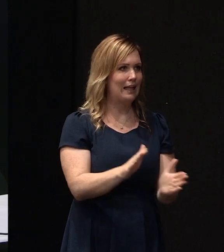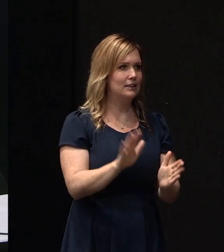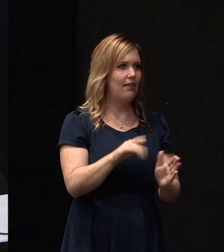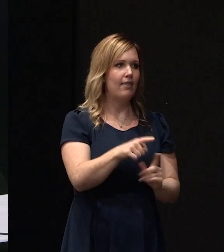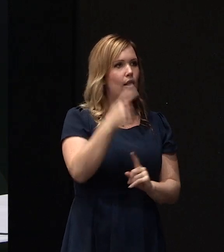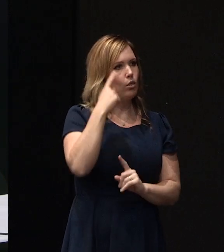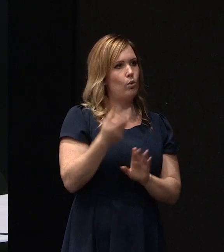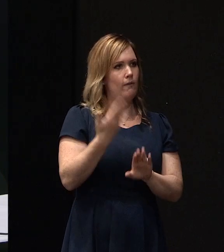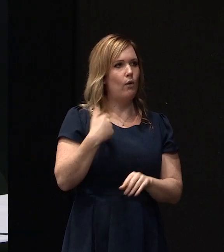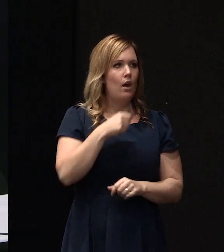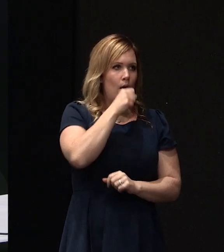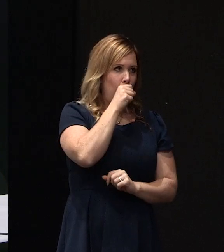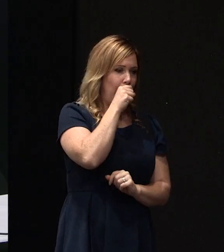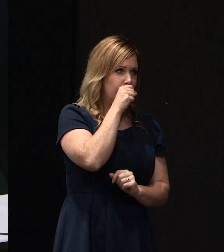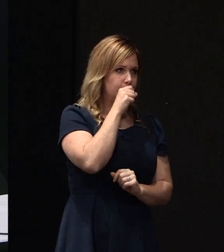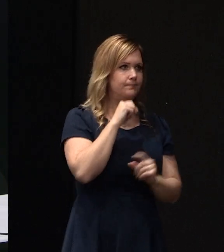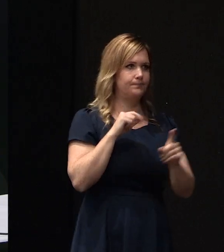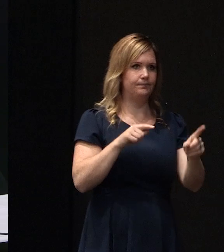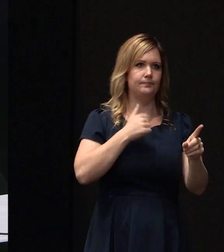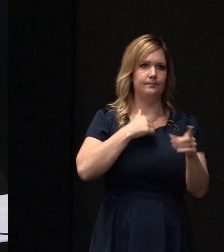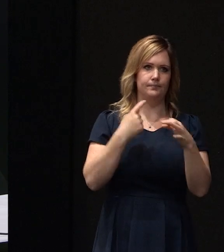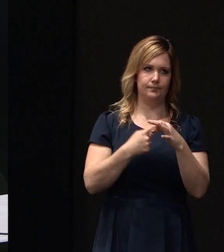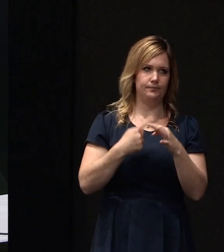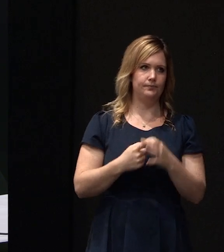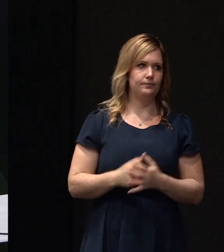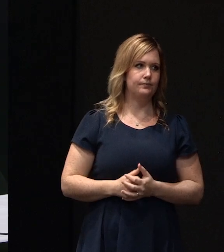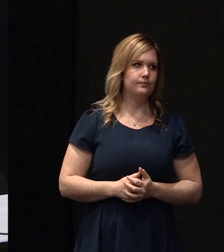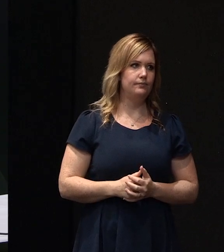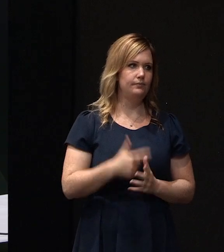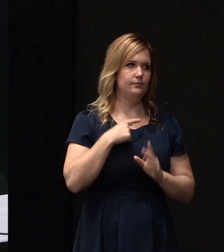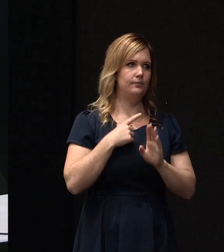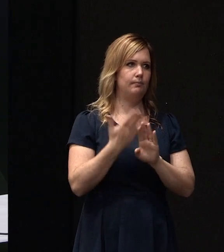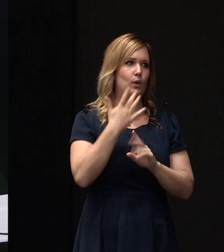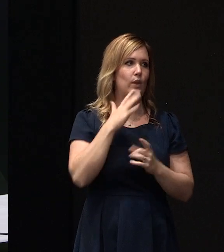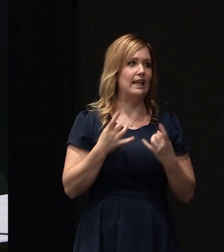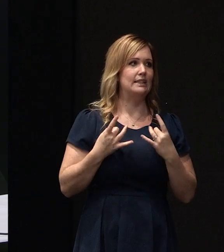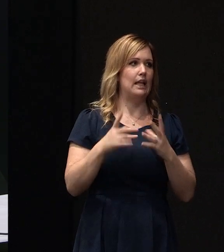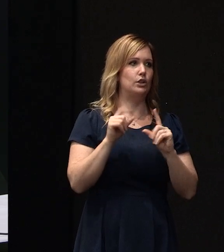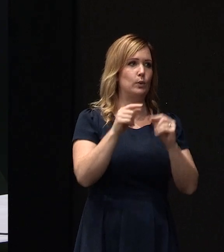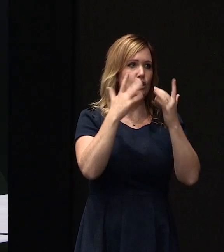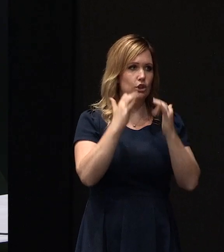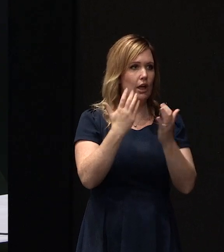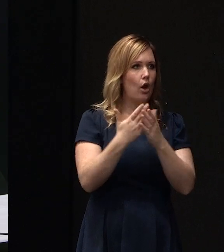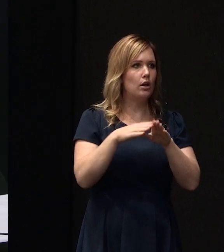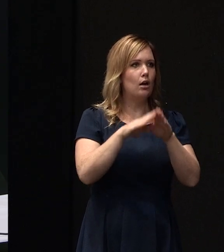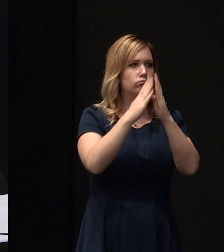was originally envisaged. Right. Well, that's what we're sort of aware of, because initially back when they first started doing checks on properties, they didn't actually